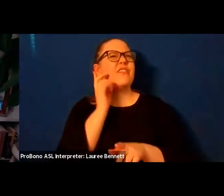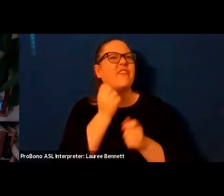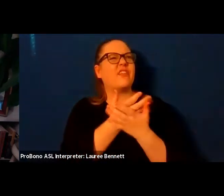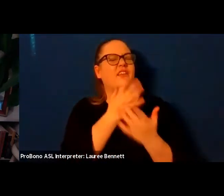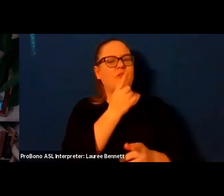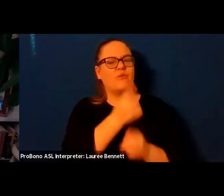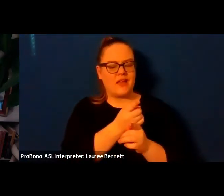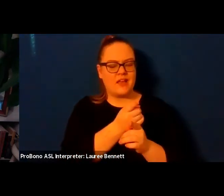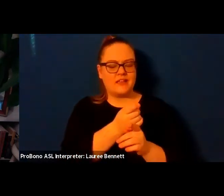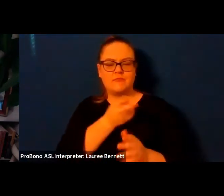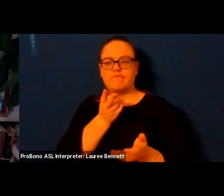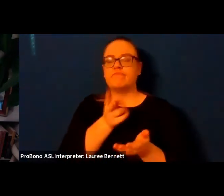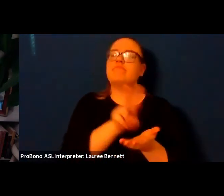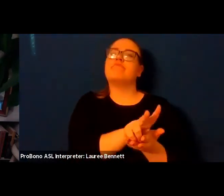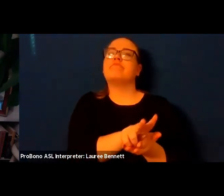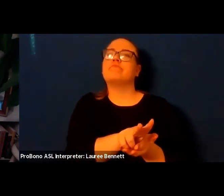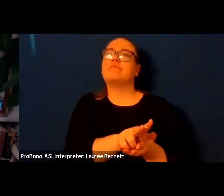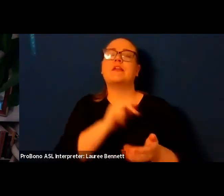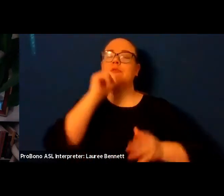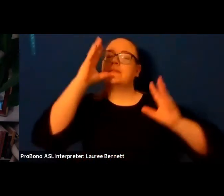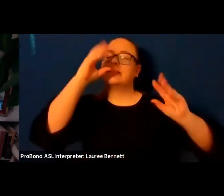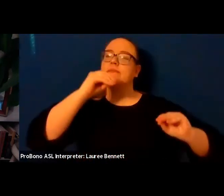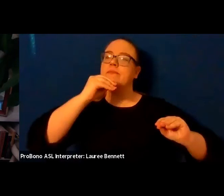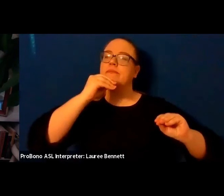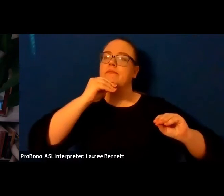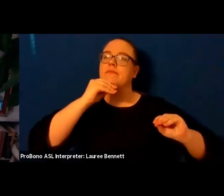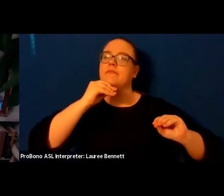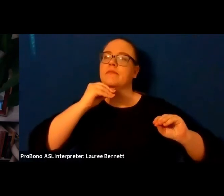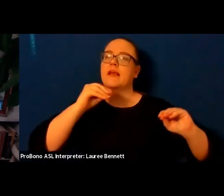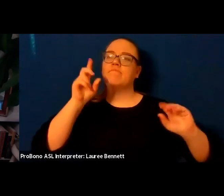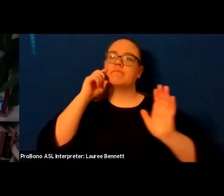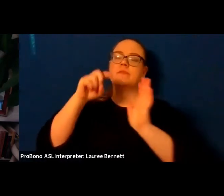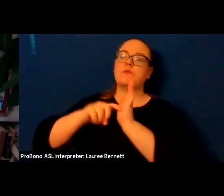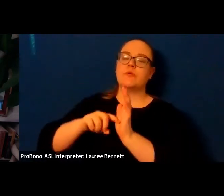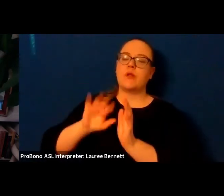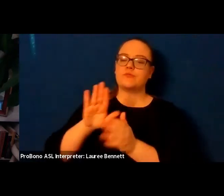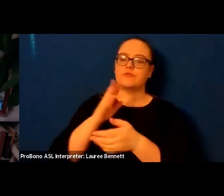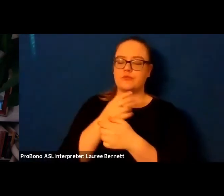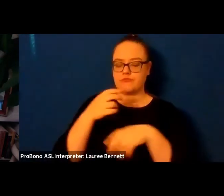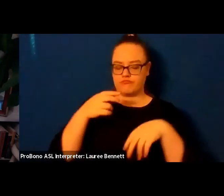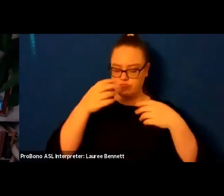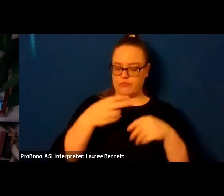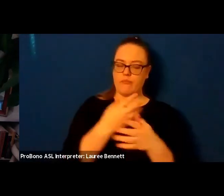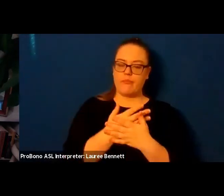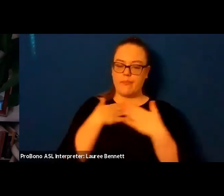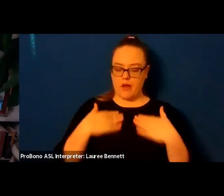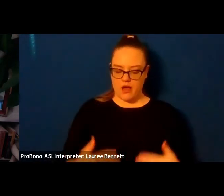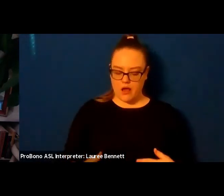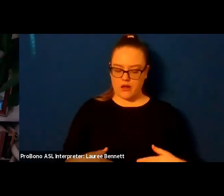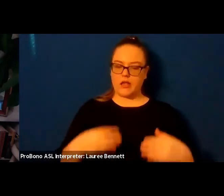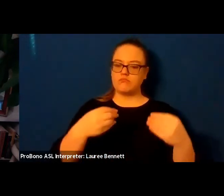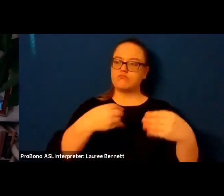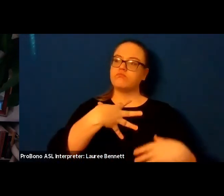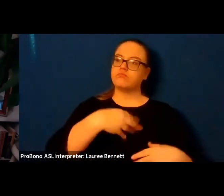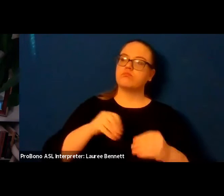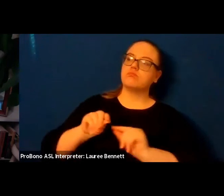a wraith of you flickers moonlit on their screens they watch the egg slide down